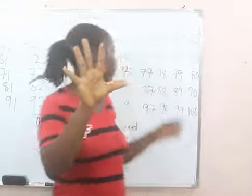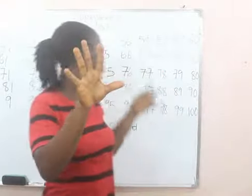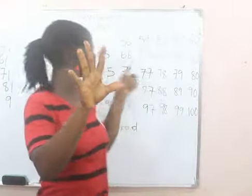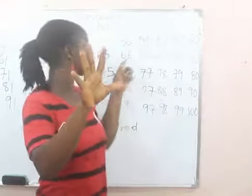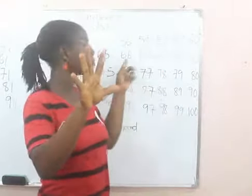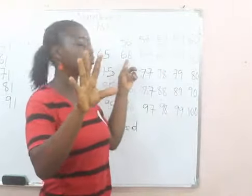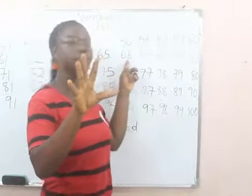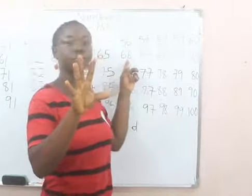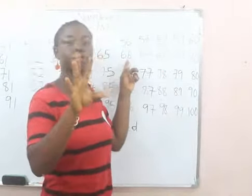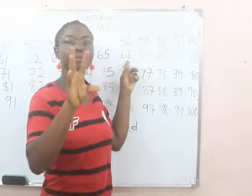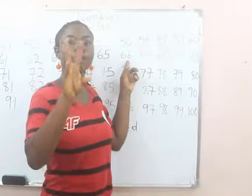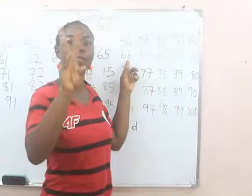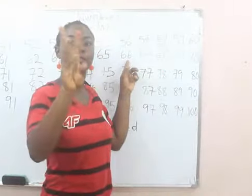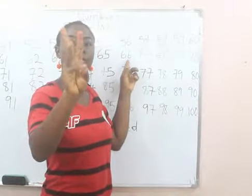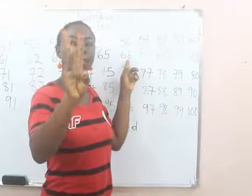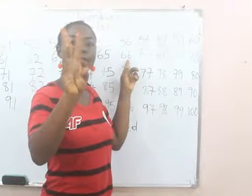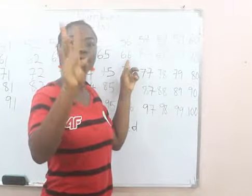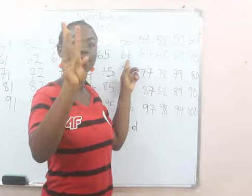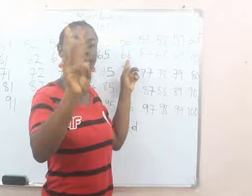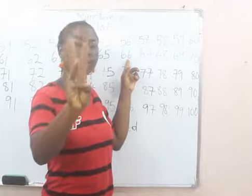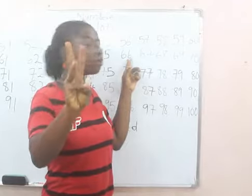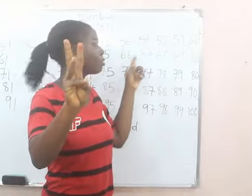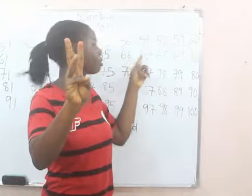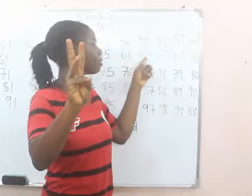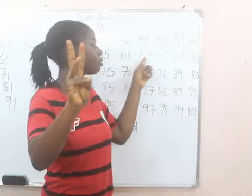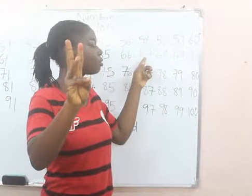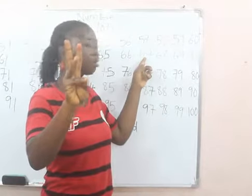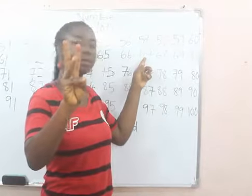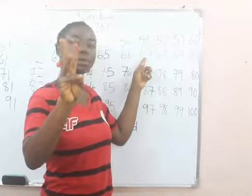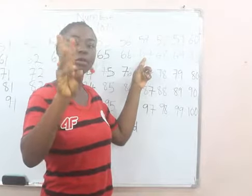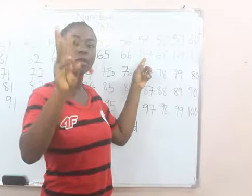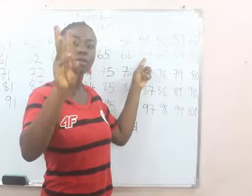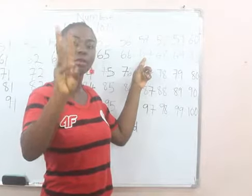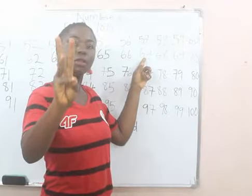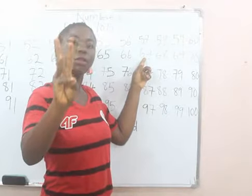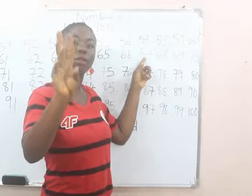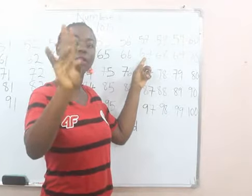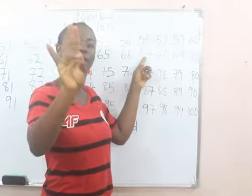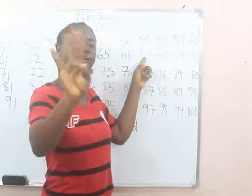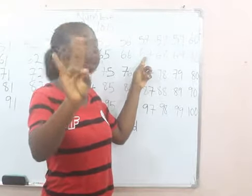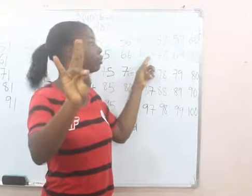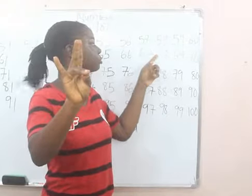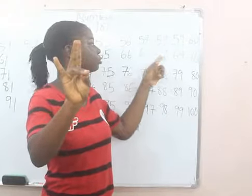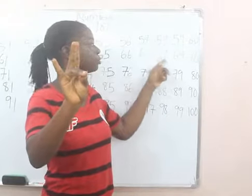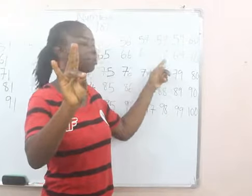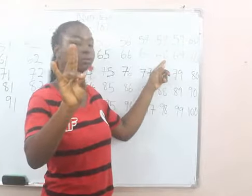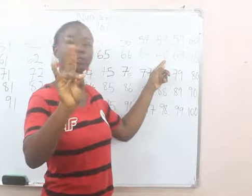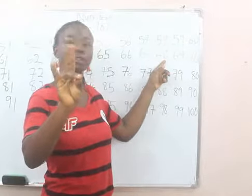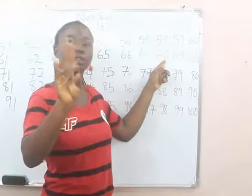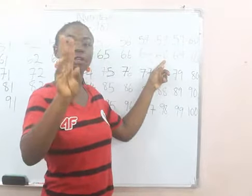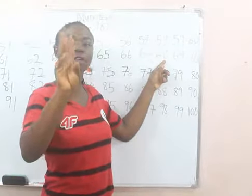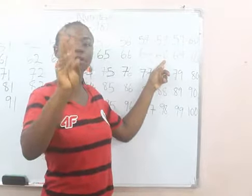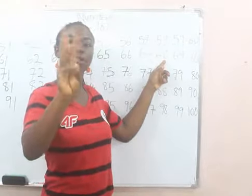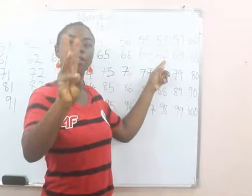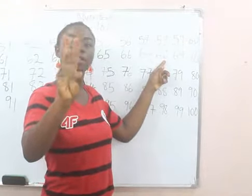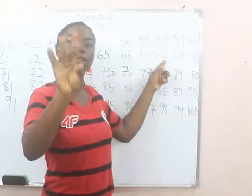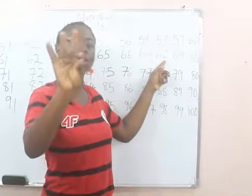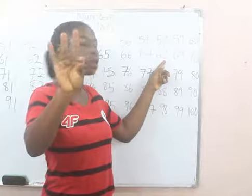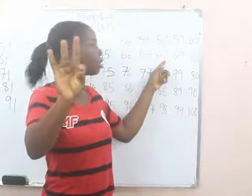66, 67, 68,